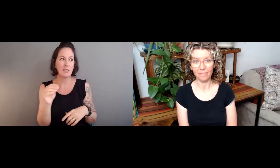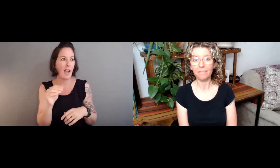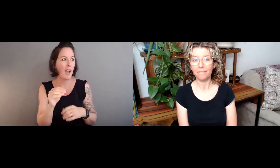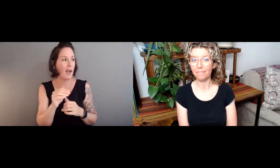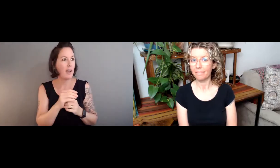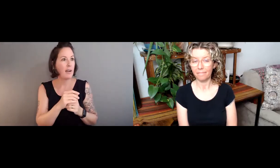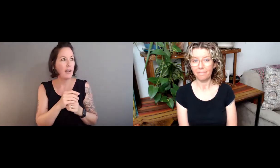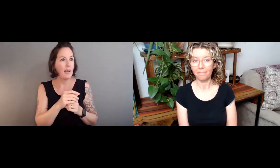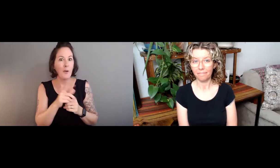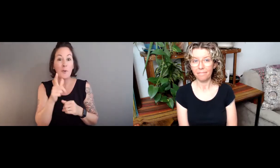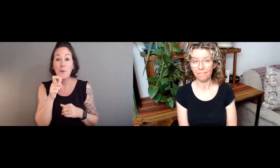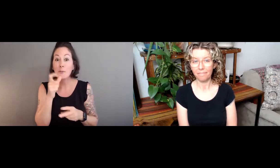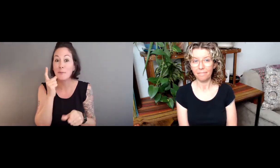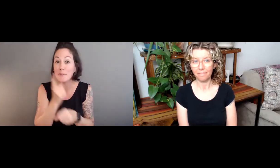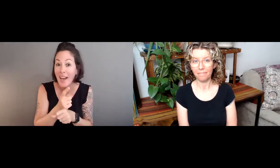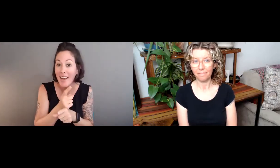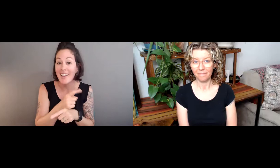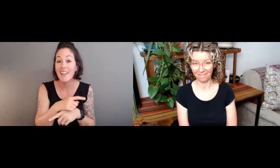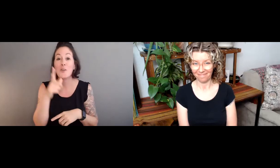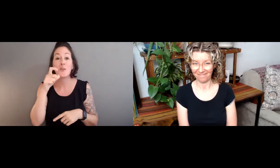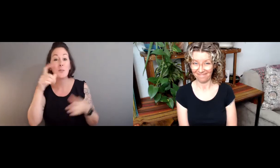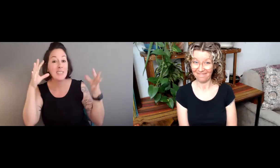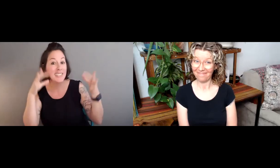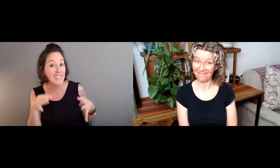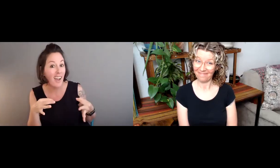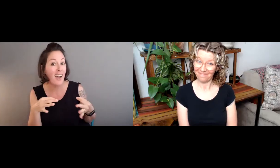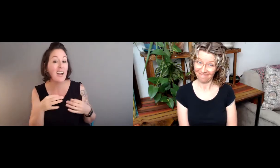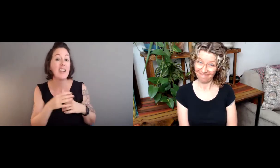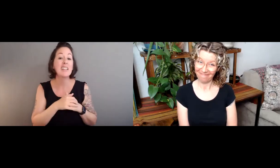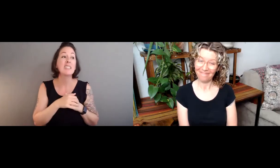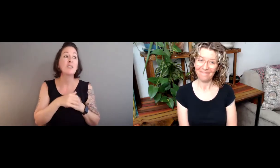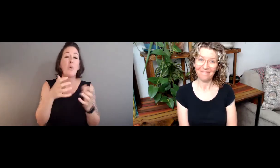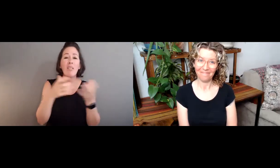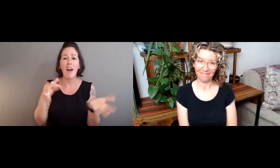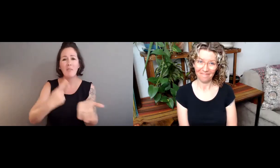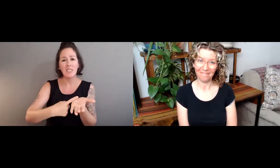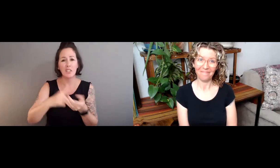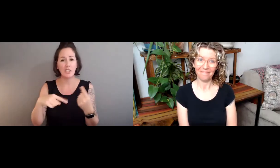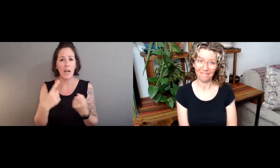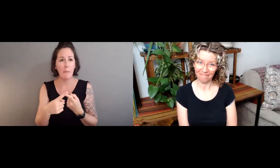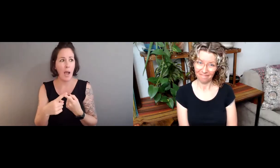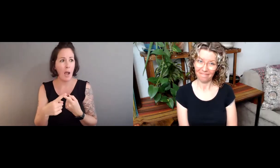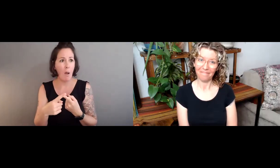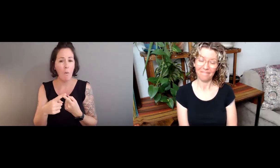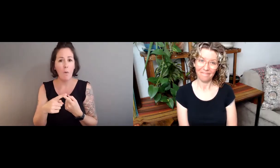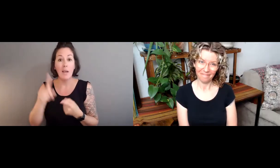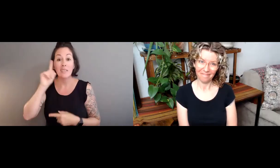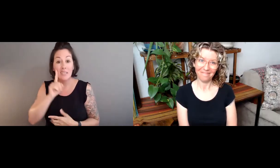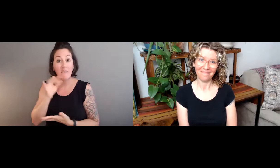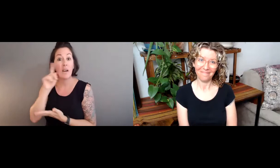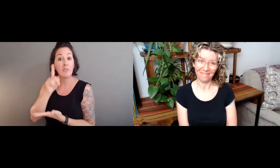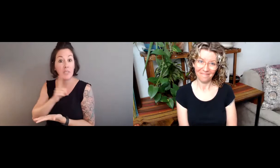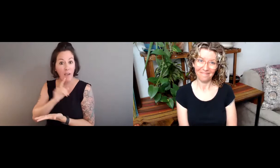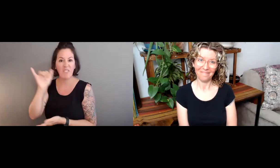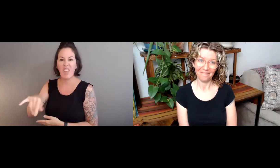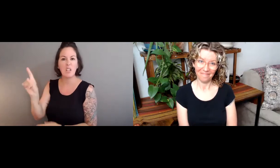and conversations about language within the community, thinking about who's right, who makes decisions. And